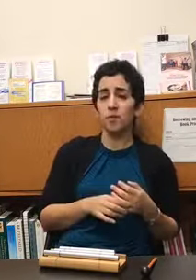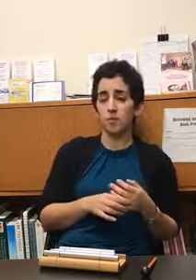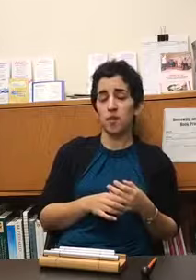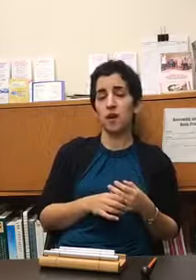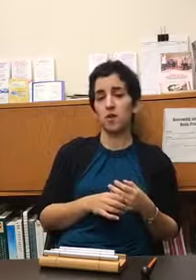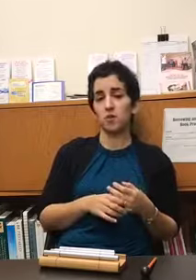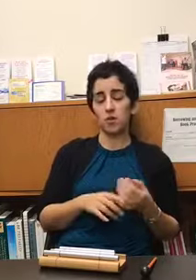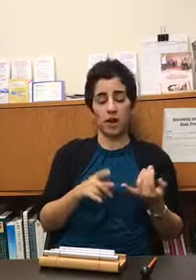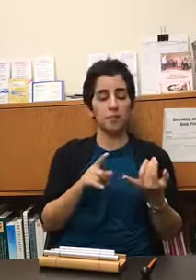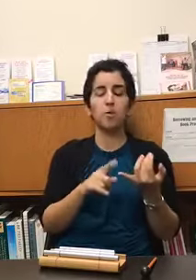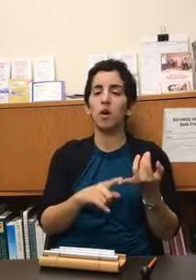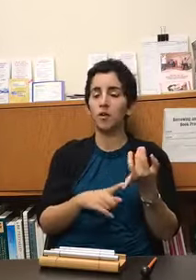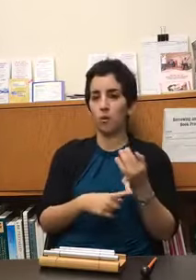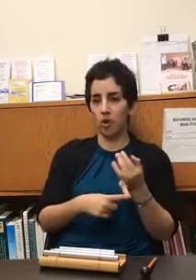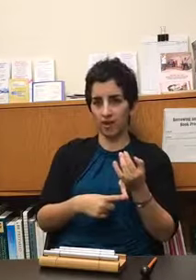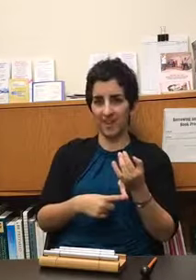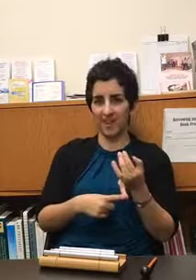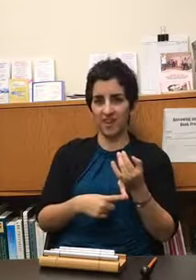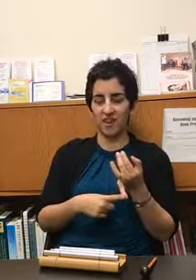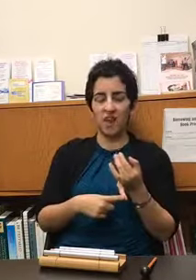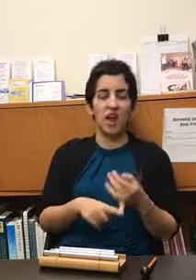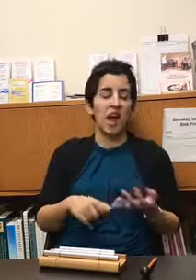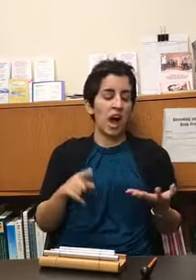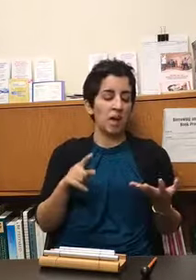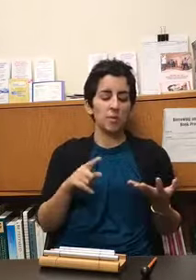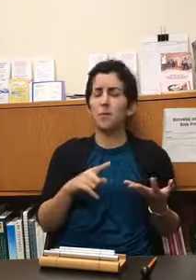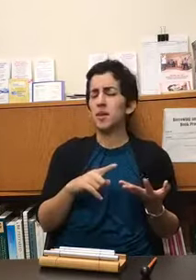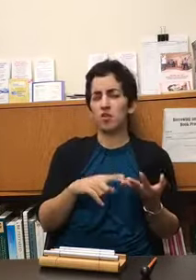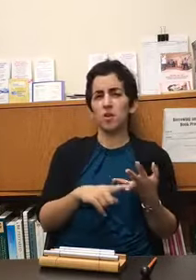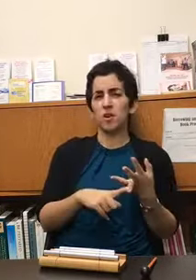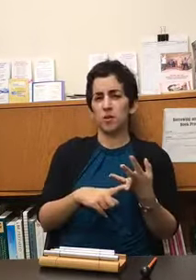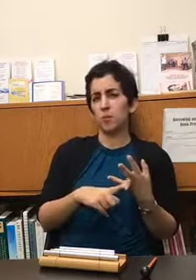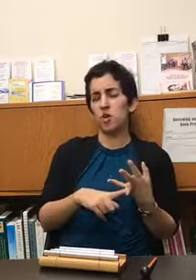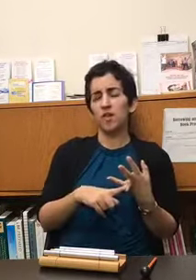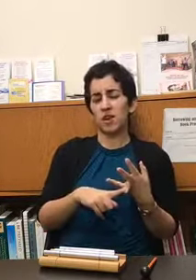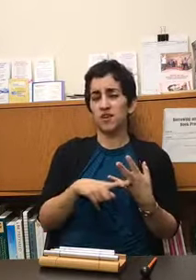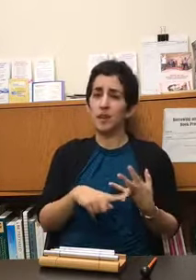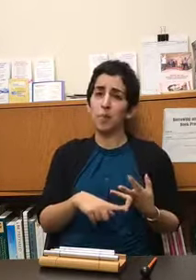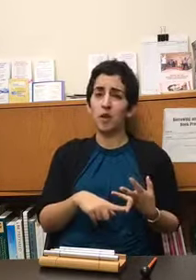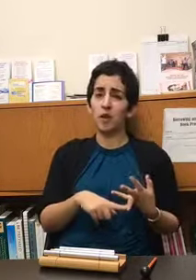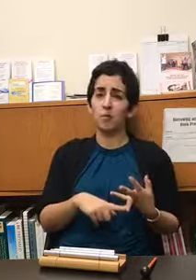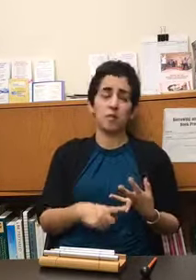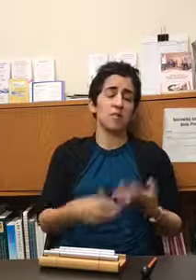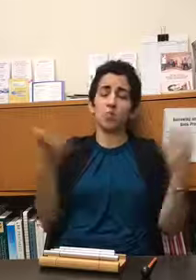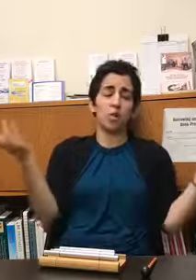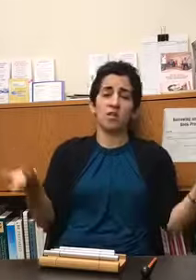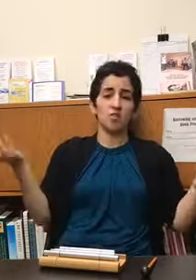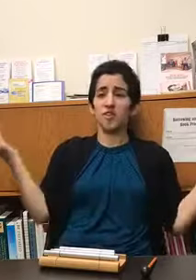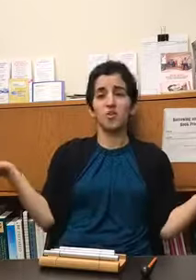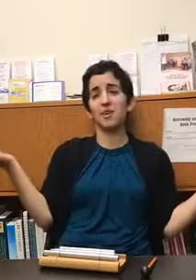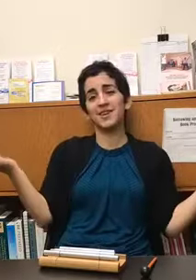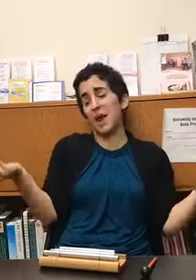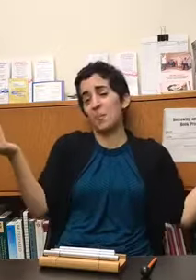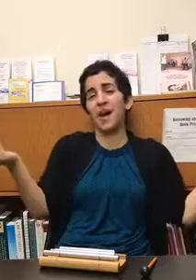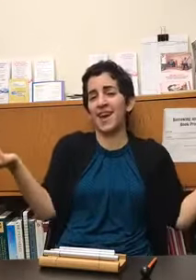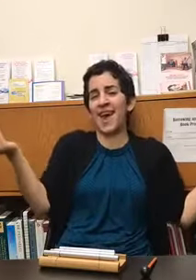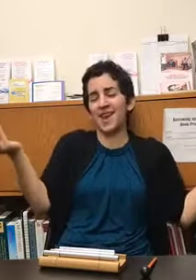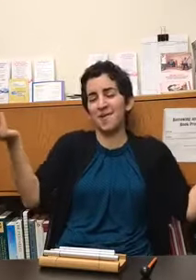something else so it can be while you're walking uh sometimes i'll do it if i'm driving at a stoplight because what else you're going to do at a stoplight anyway